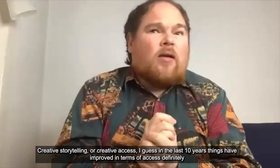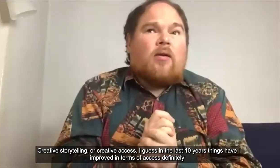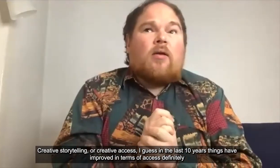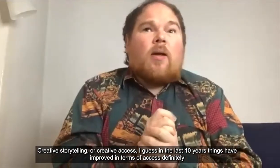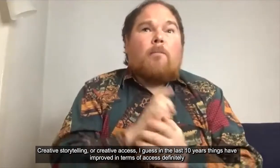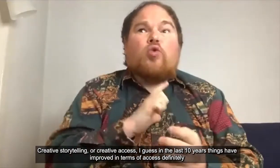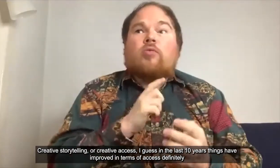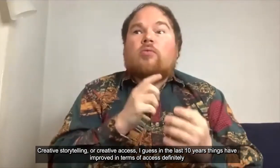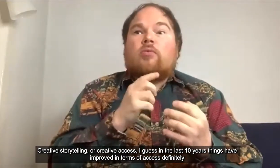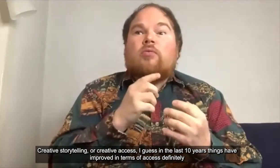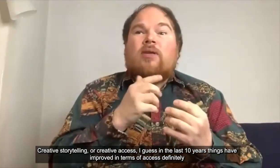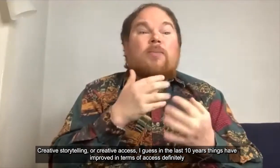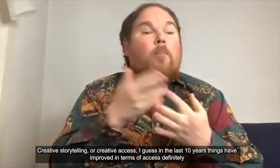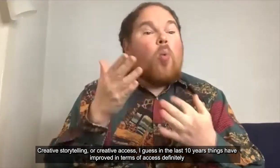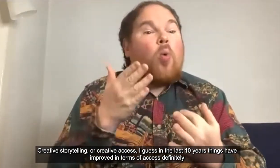improved in terms of access definitely